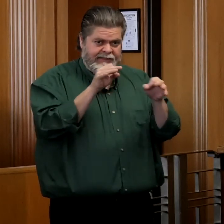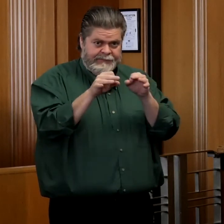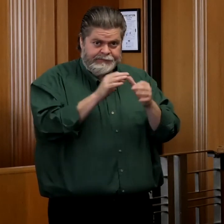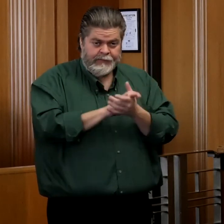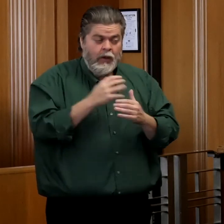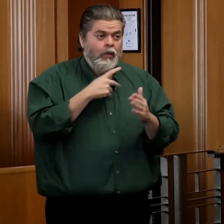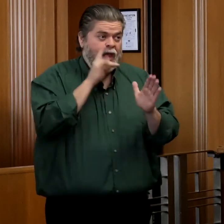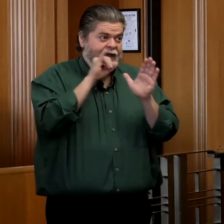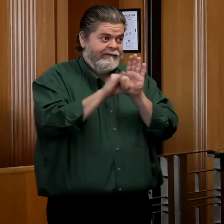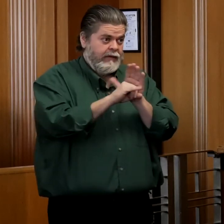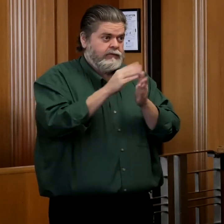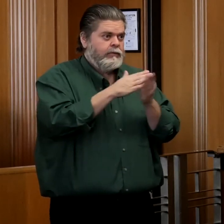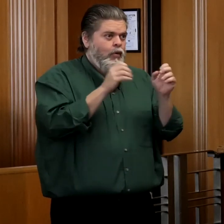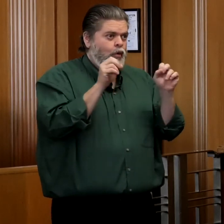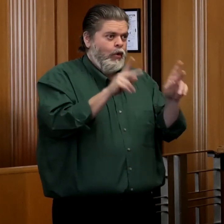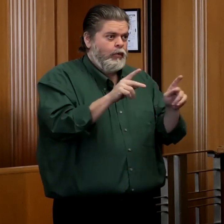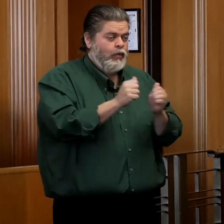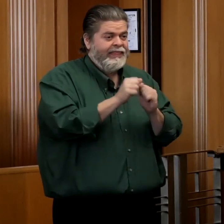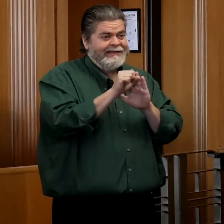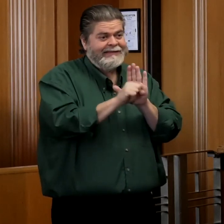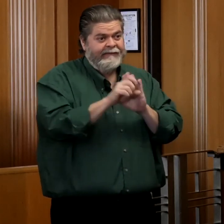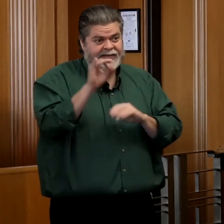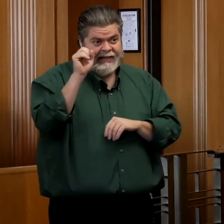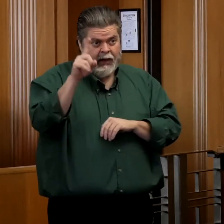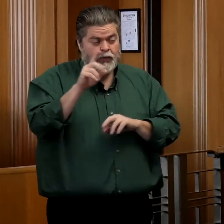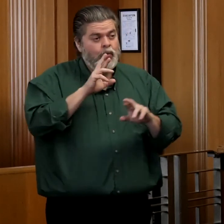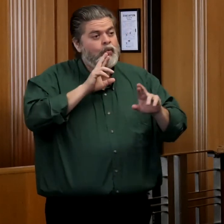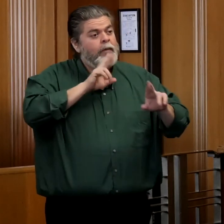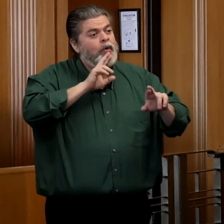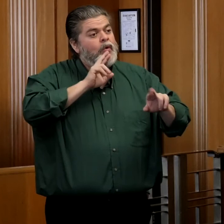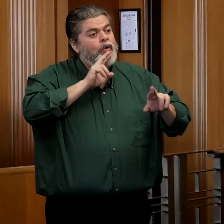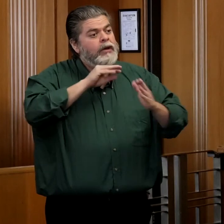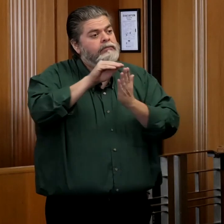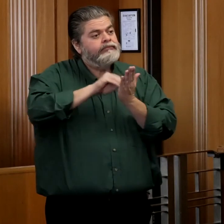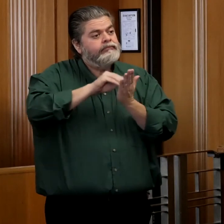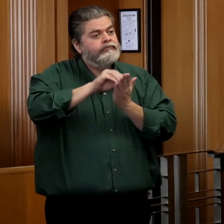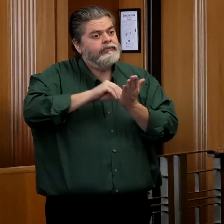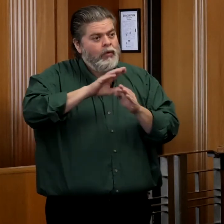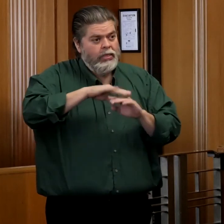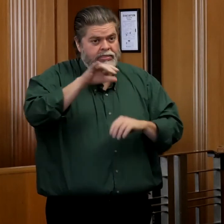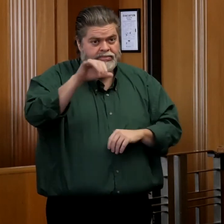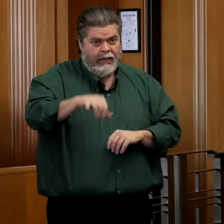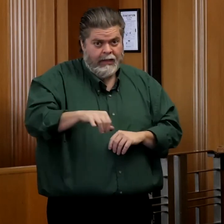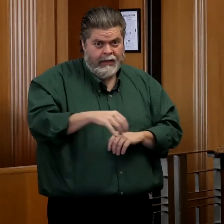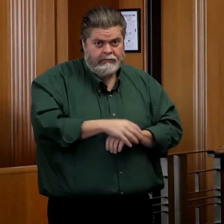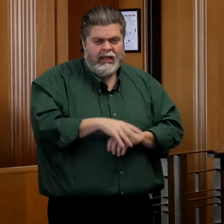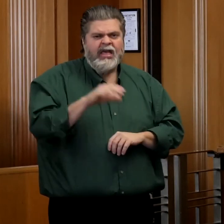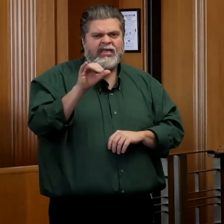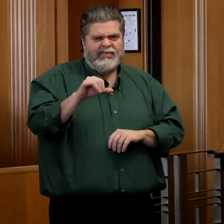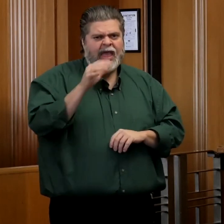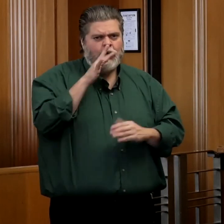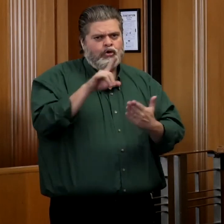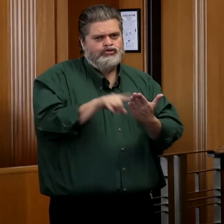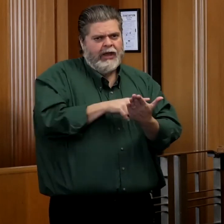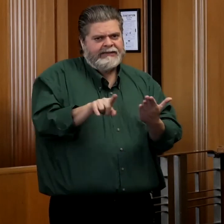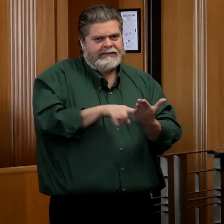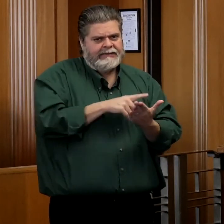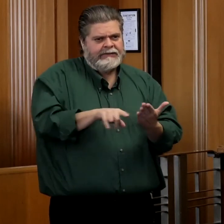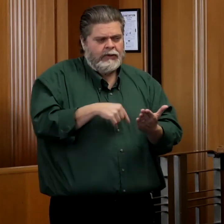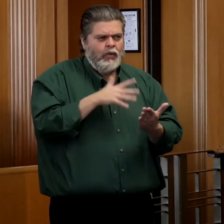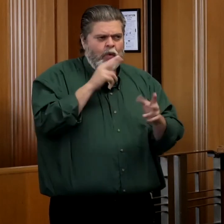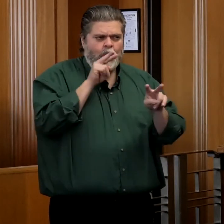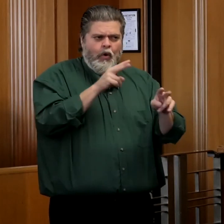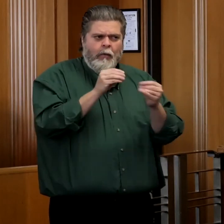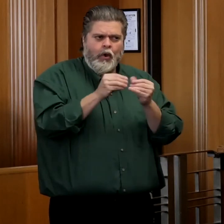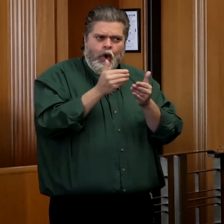we've identified some opportunity with the state of South Dakota in the reporting of that. And that will be corrected going forward. We're going to